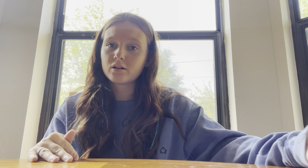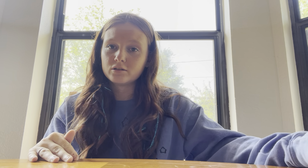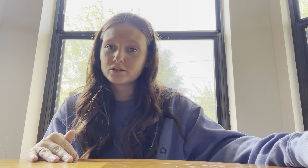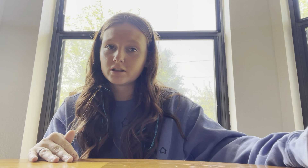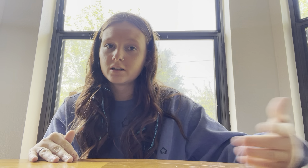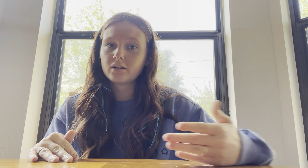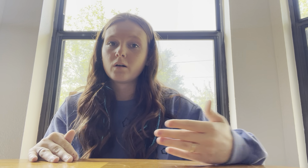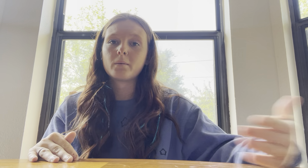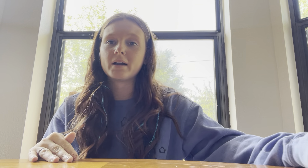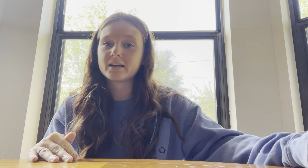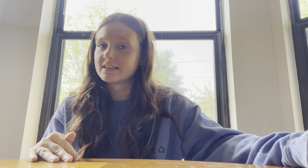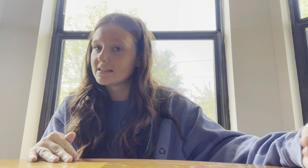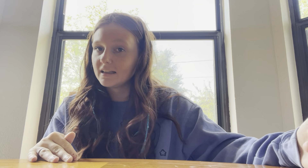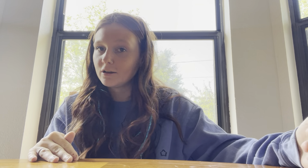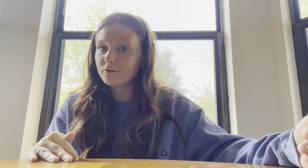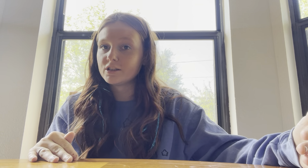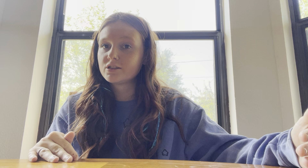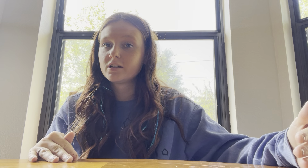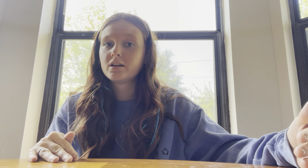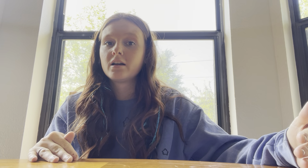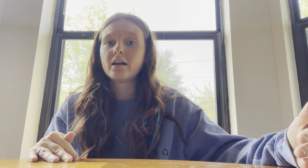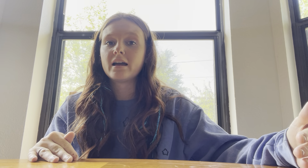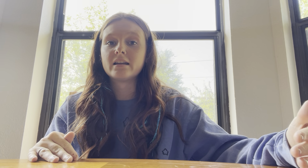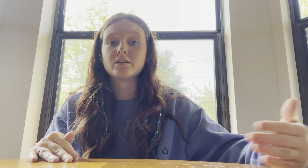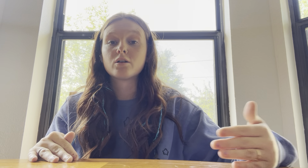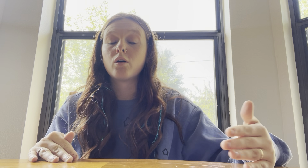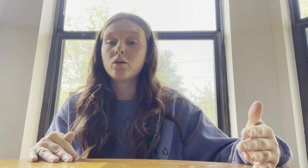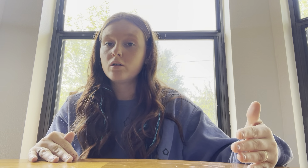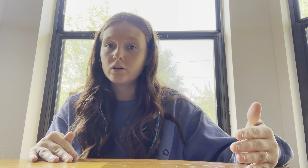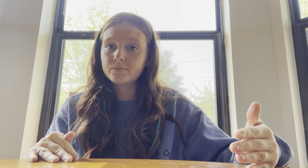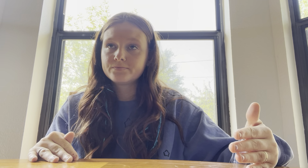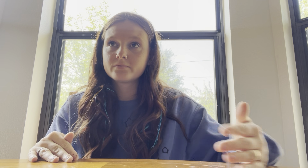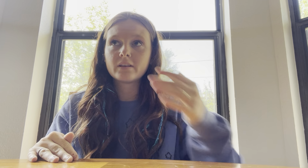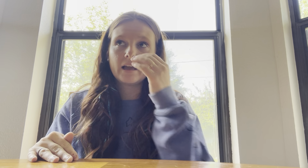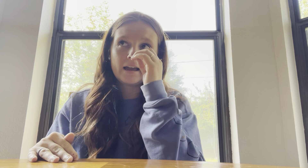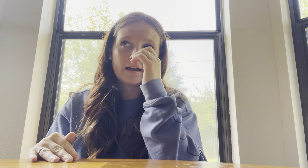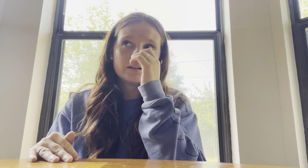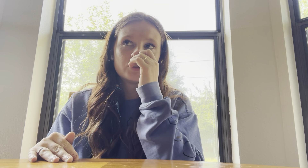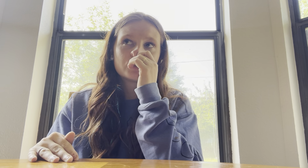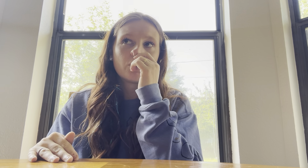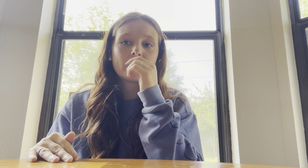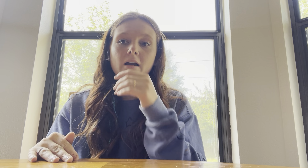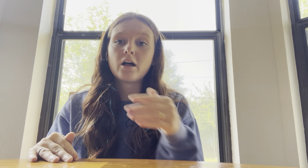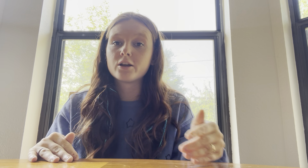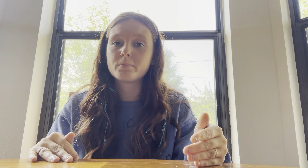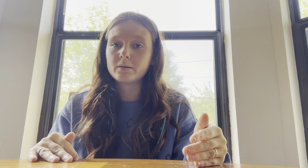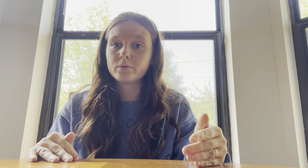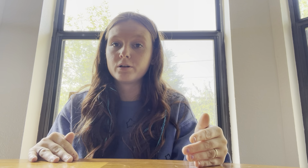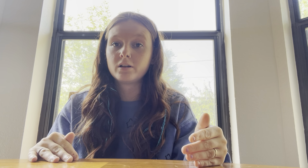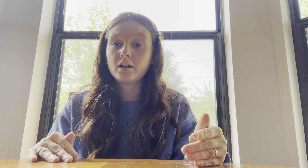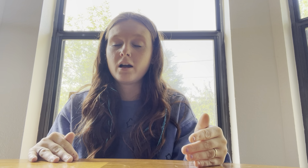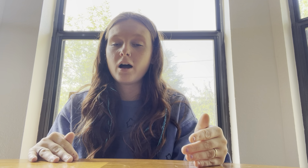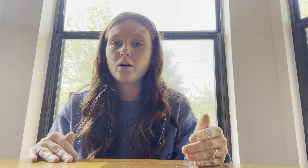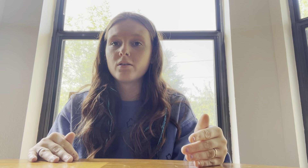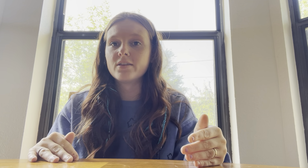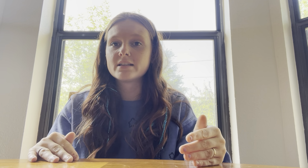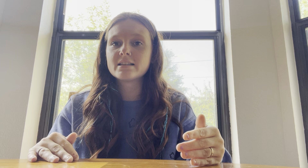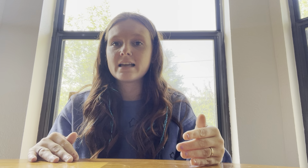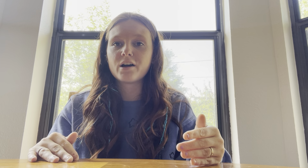culture or American Sign Language and its whole. And showing other people, oh, this is how